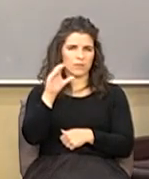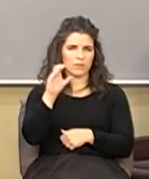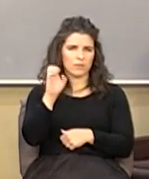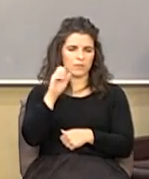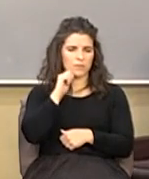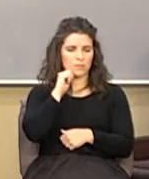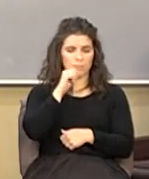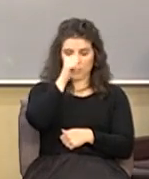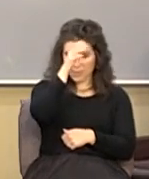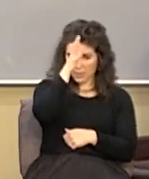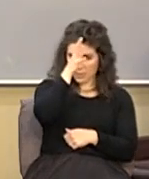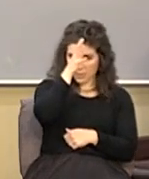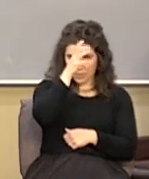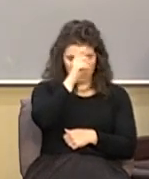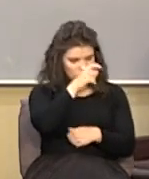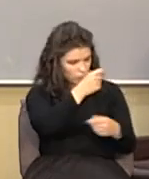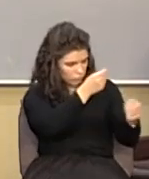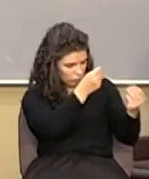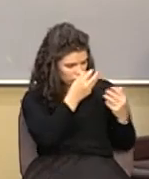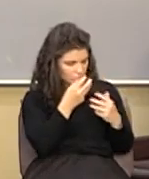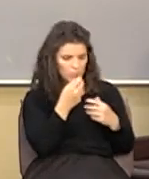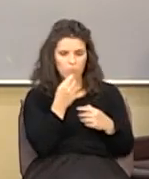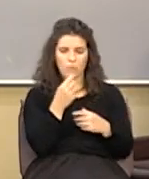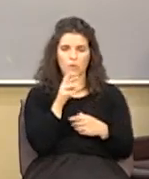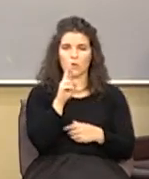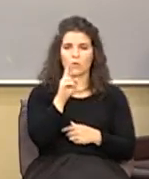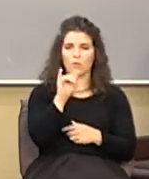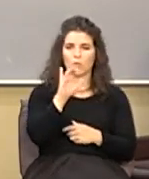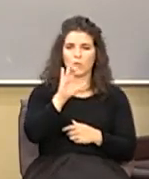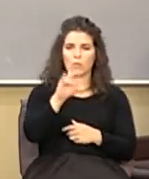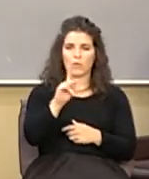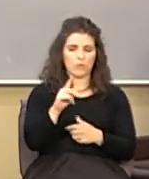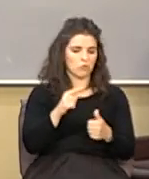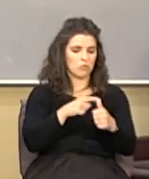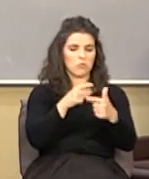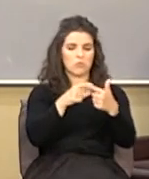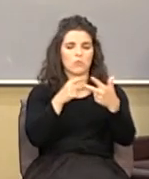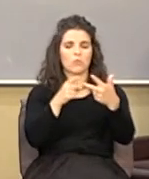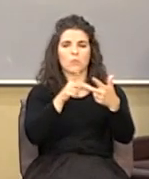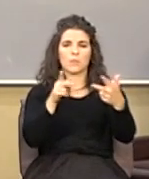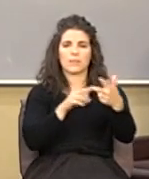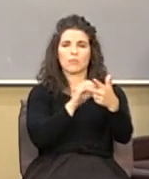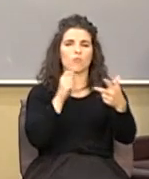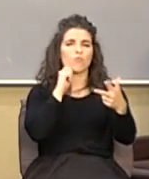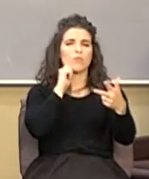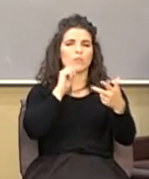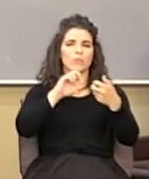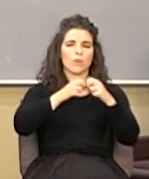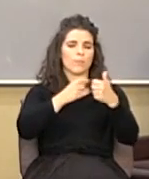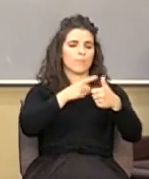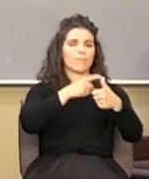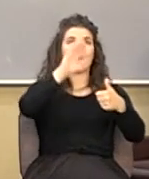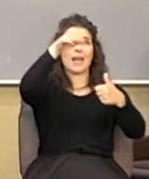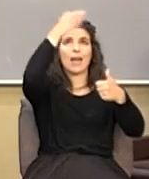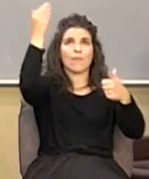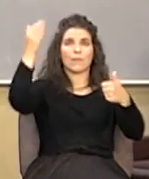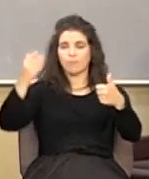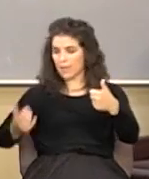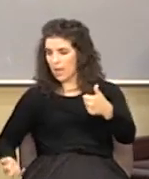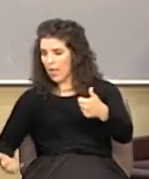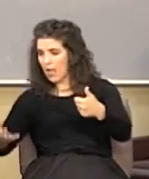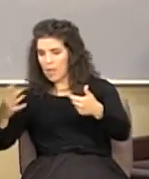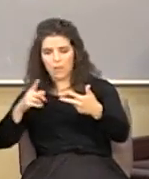my dad used to tell me he said Rick there's only three places there's no racial problem heaven hell